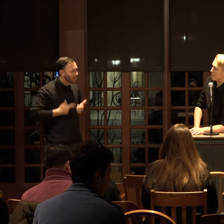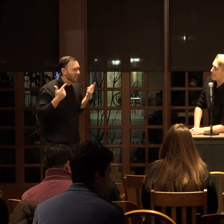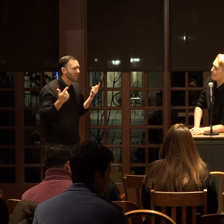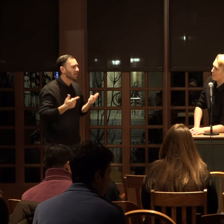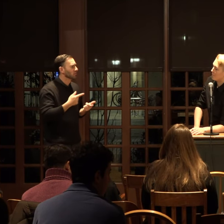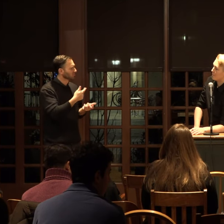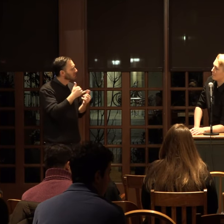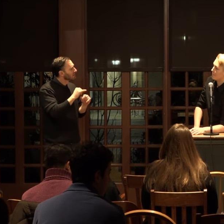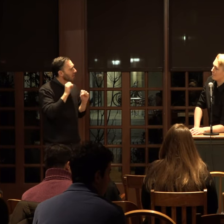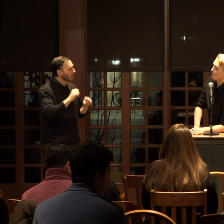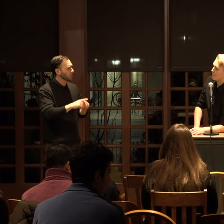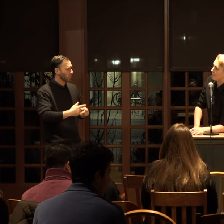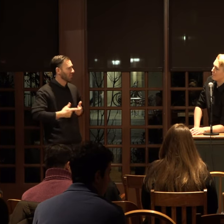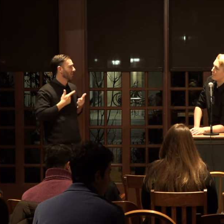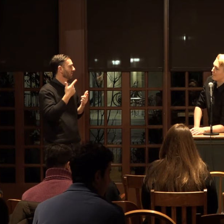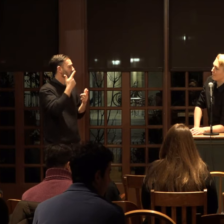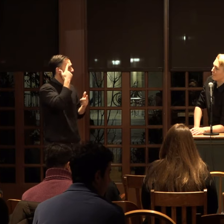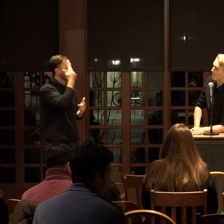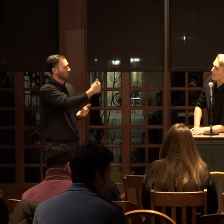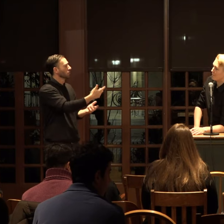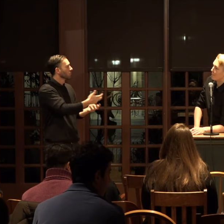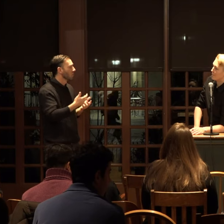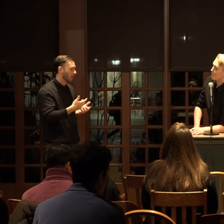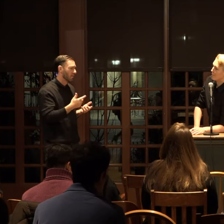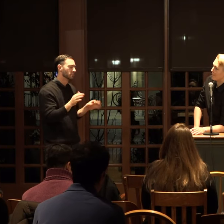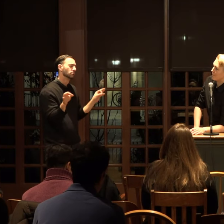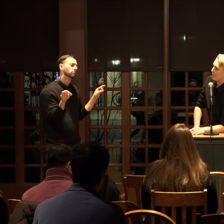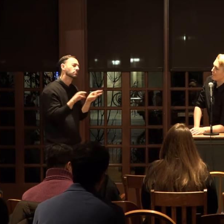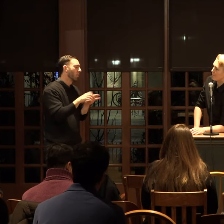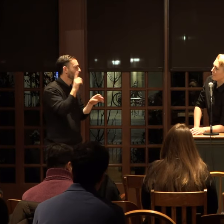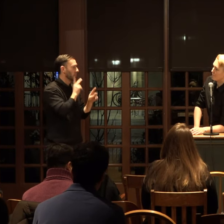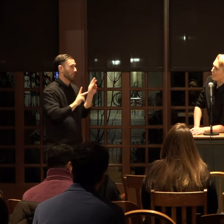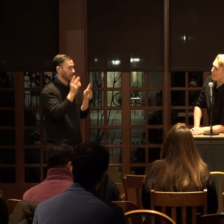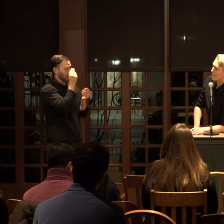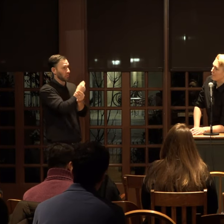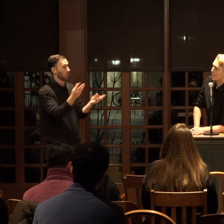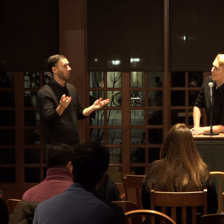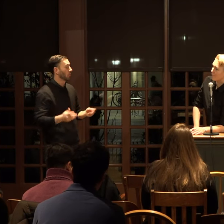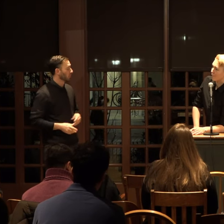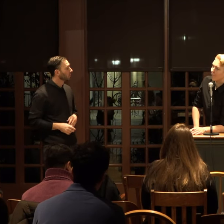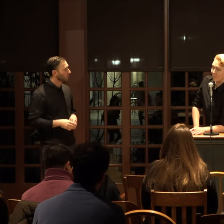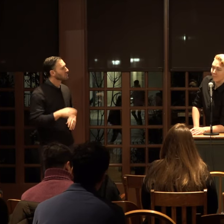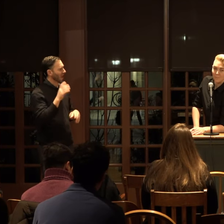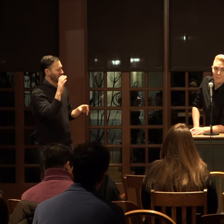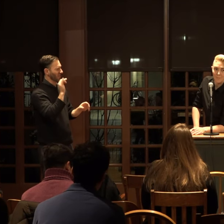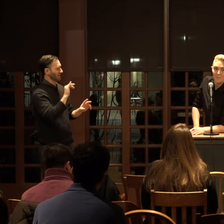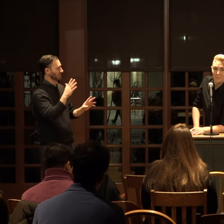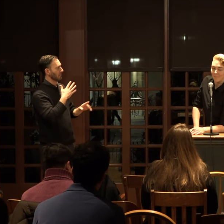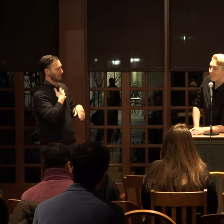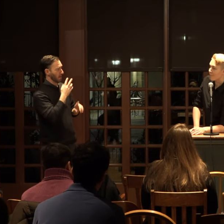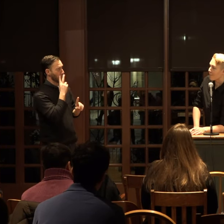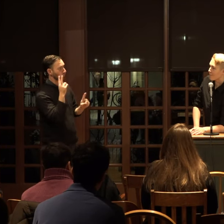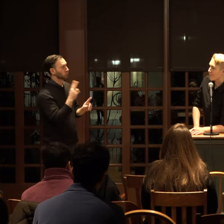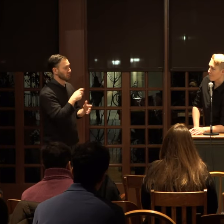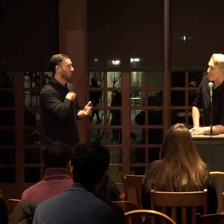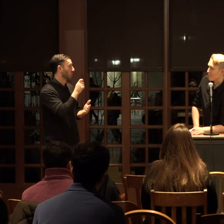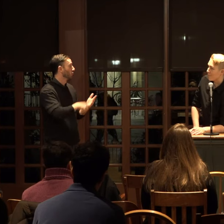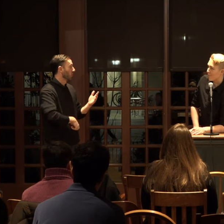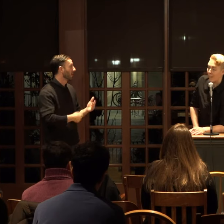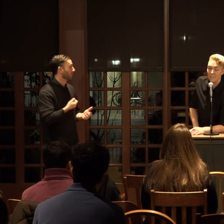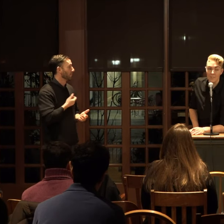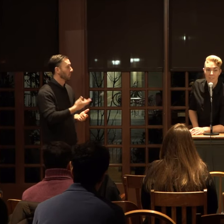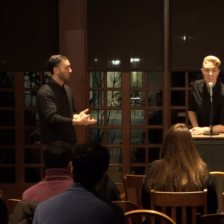you're still able to live the life that you want and I think that's really important for people to know. So, that's, I guess, where I was coming from when I wrote that piece.